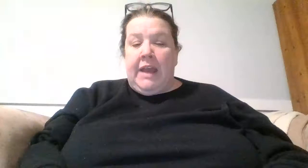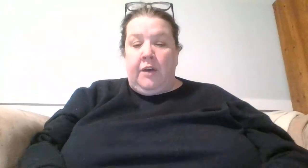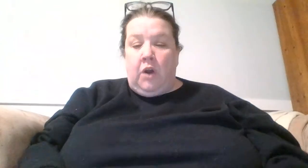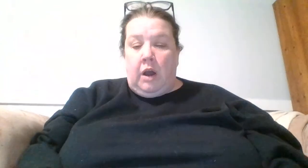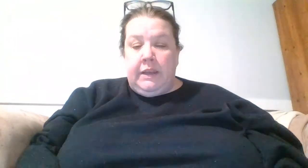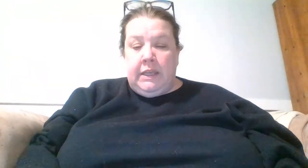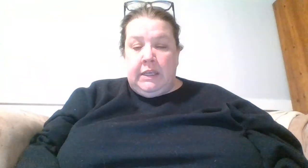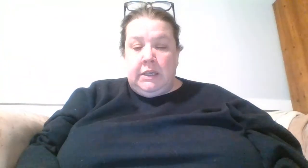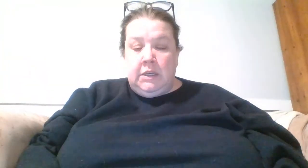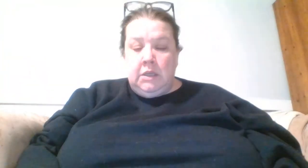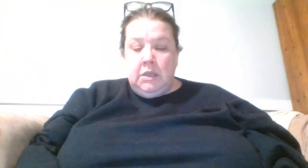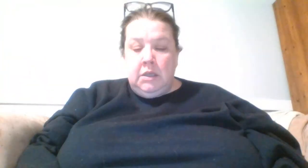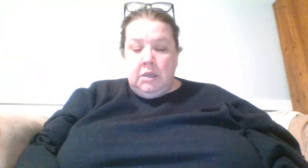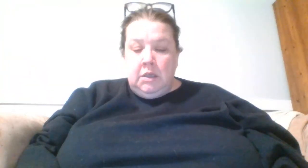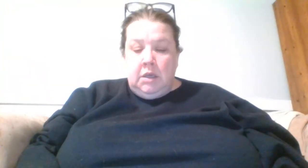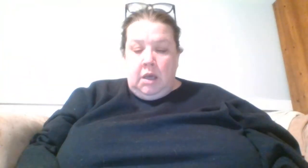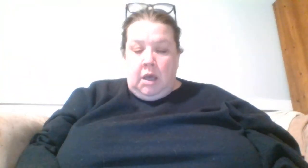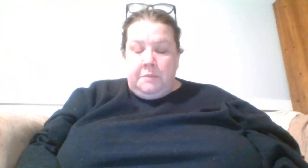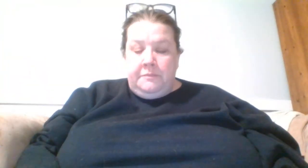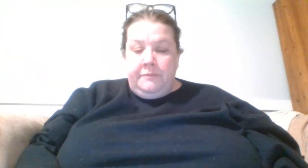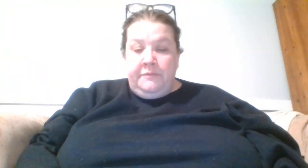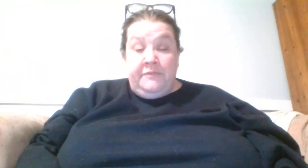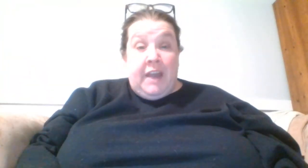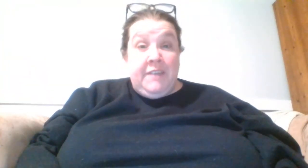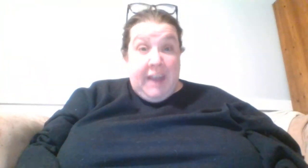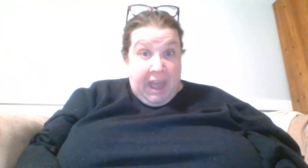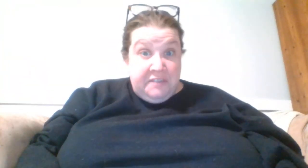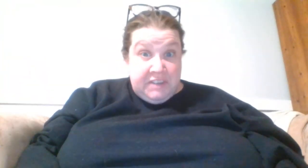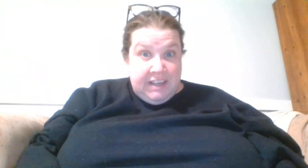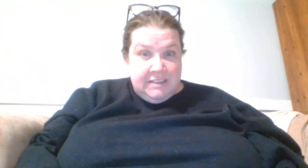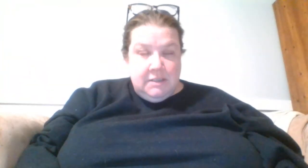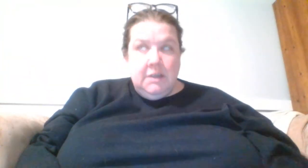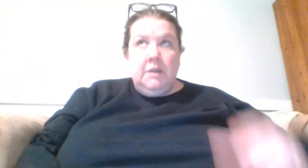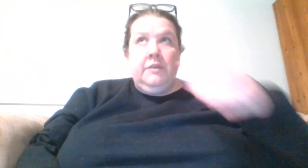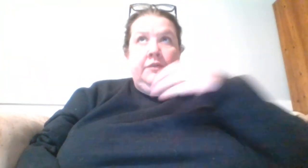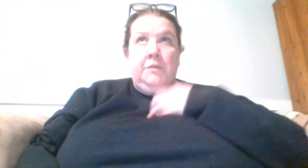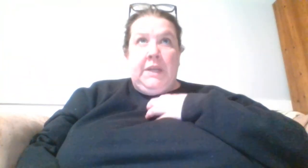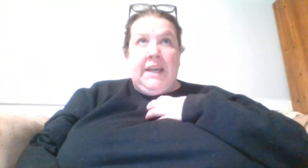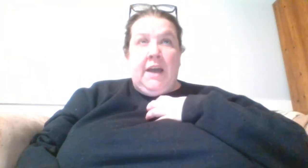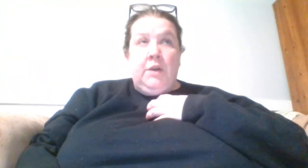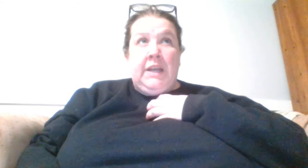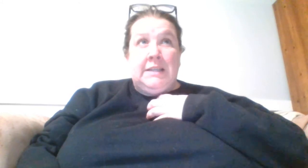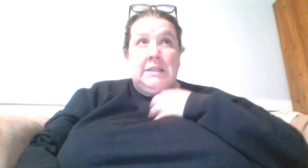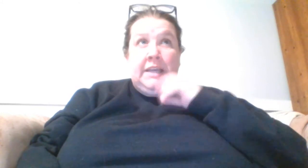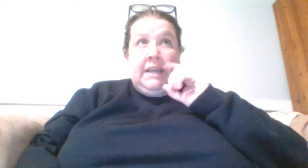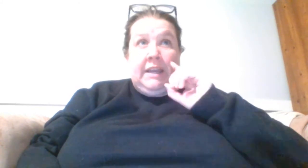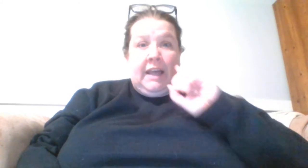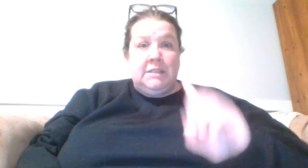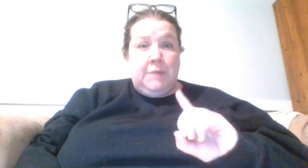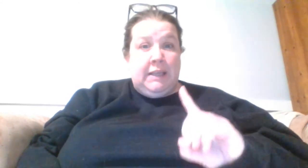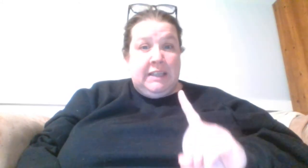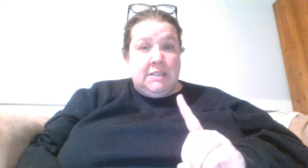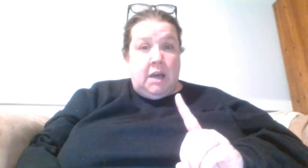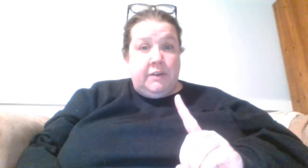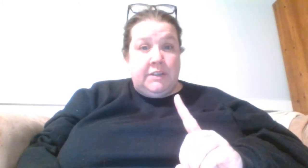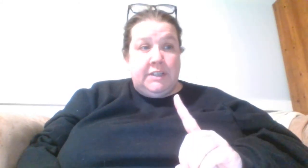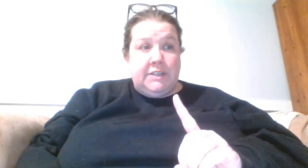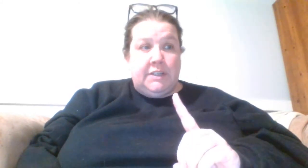now got in um five and a half days for me to count it as a day it has to be at least a hundred stitches